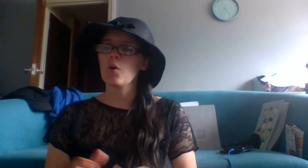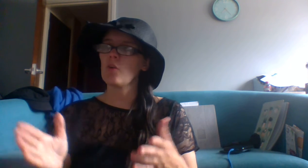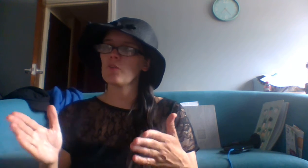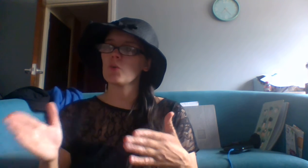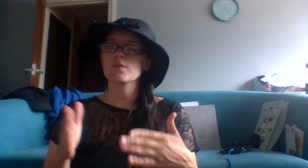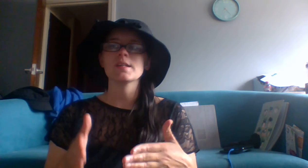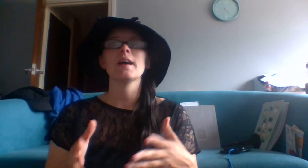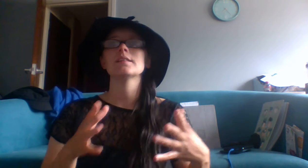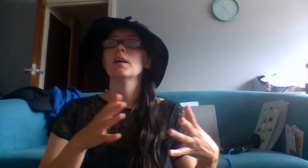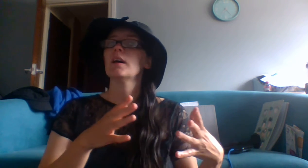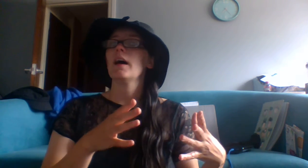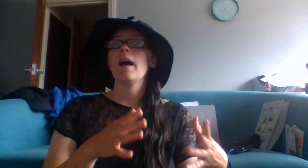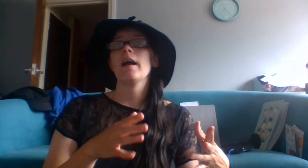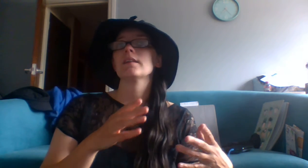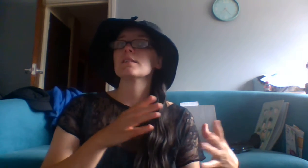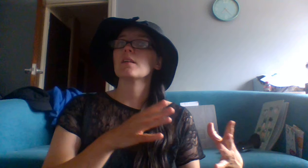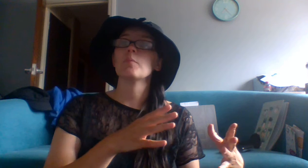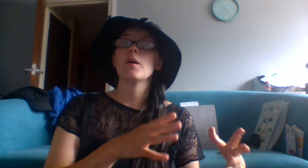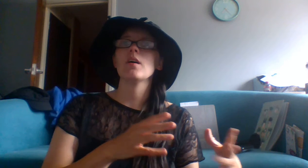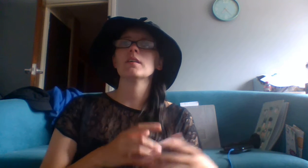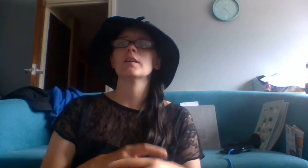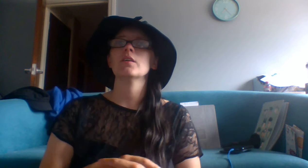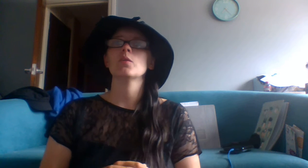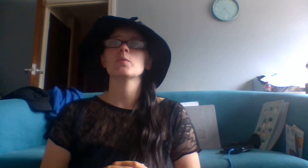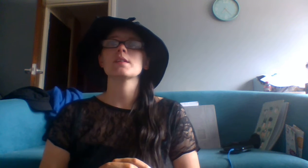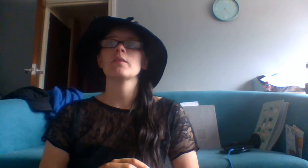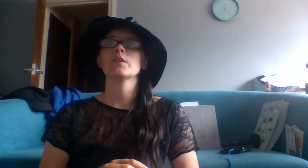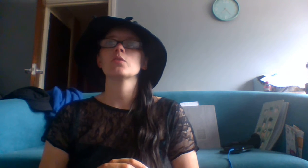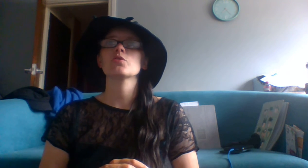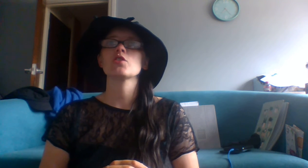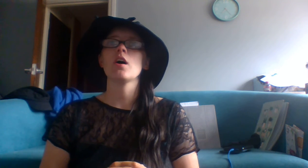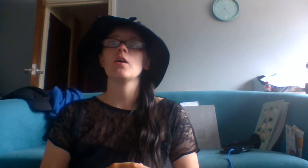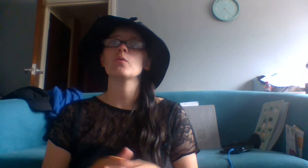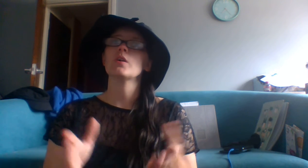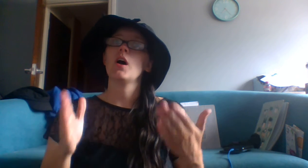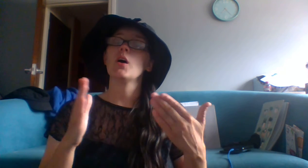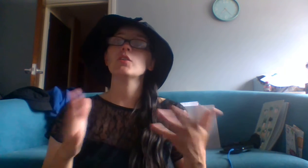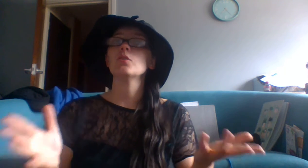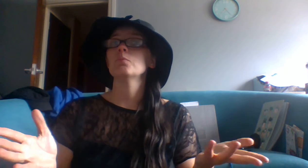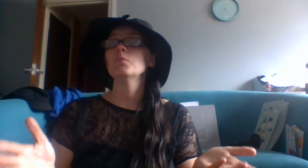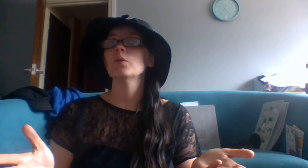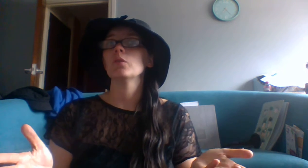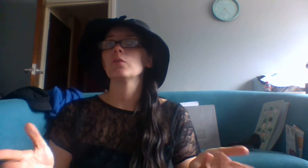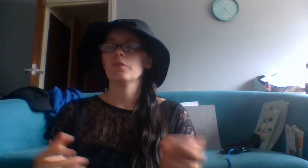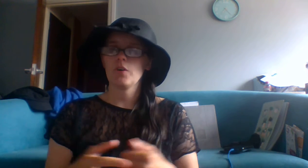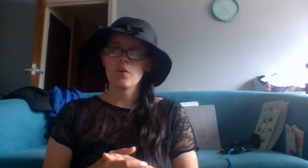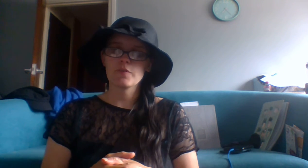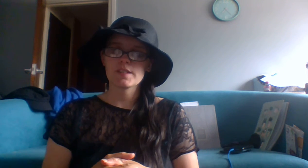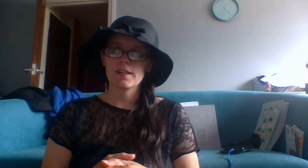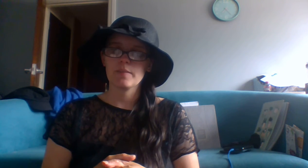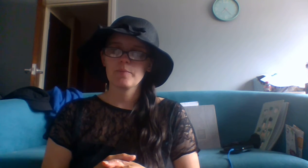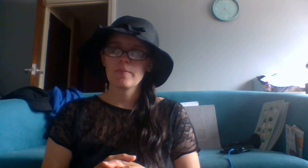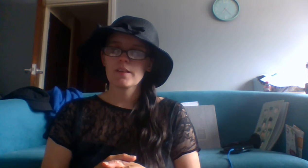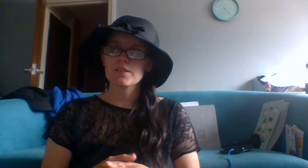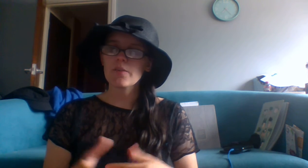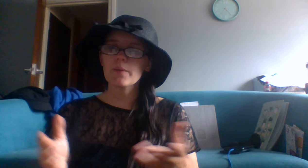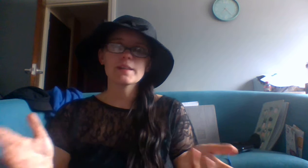of your dead ex-partner who was having your child? You move, obviously. So he would